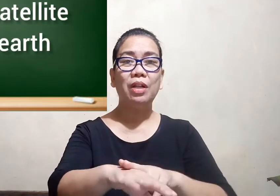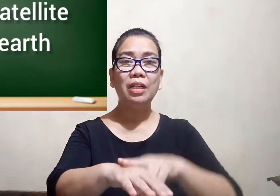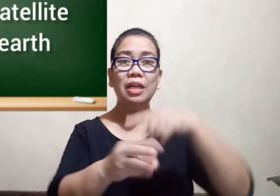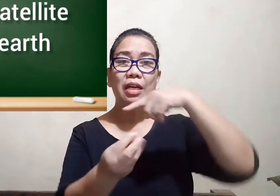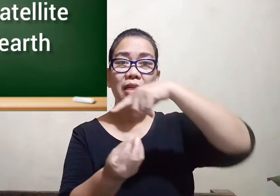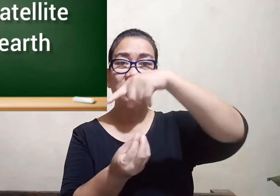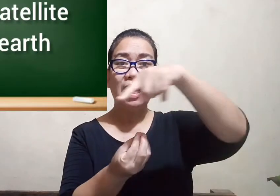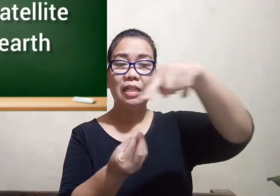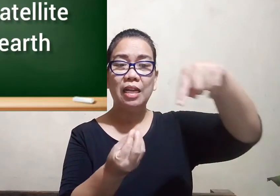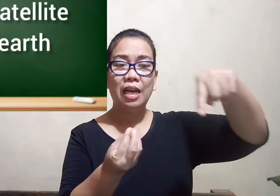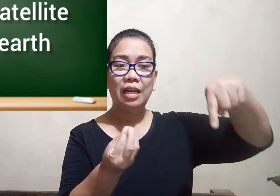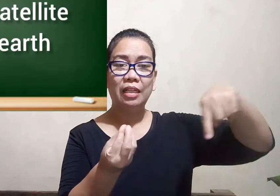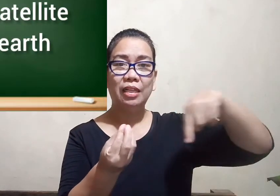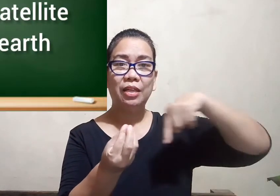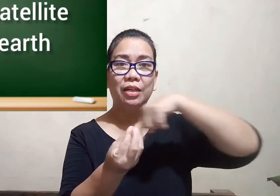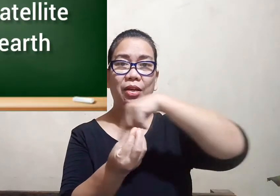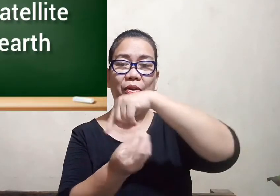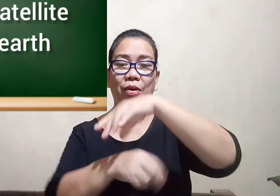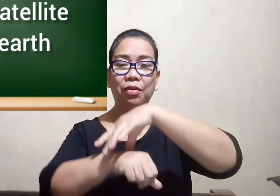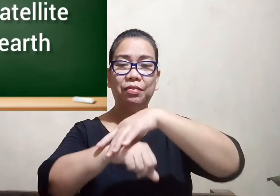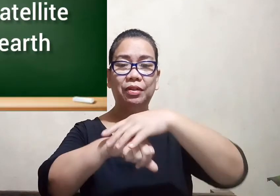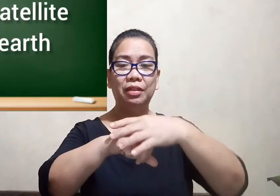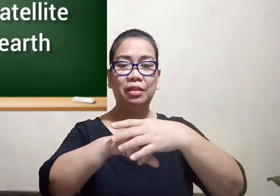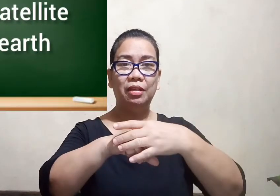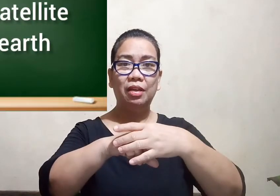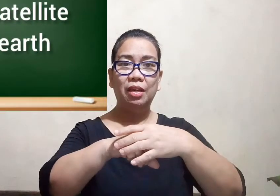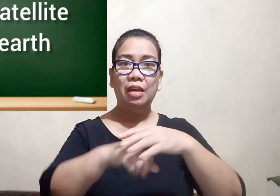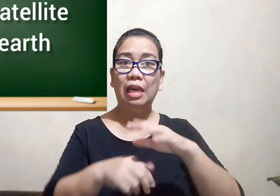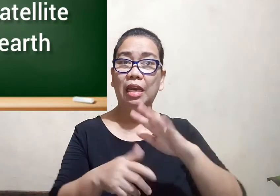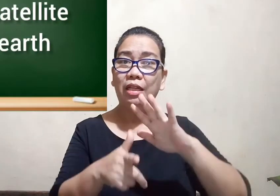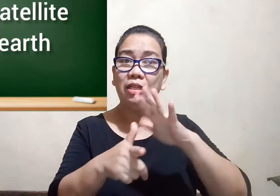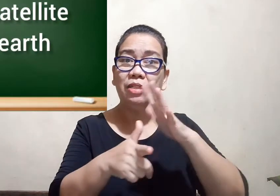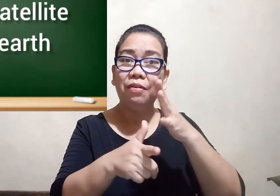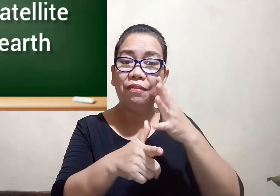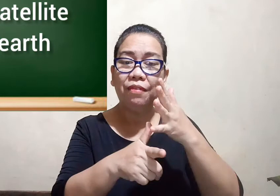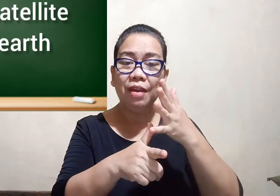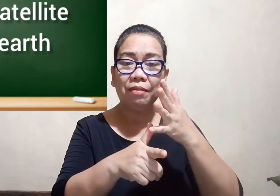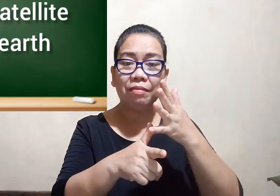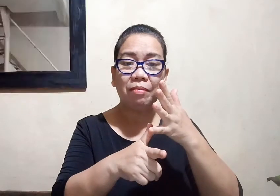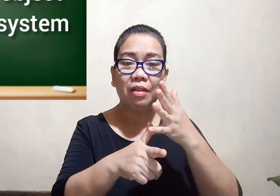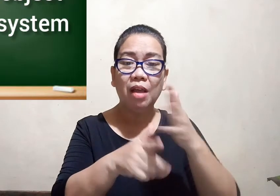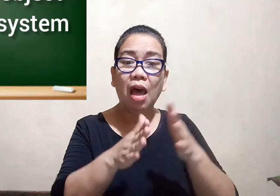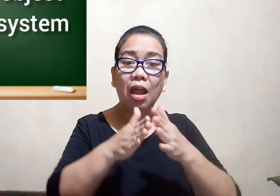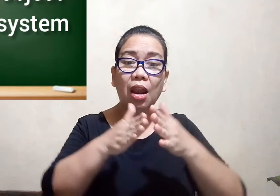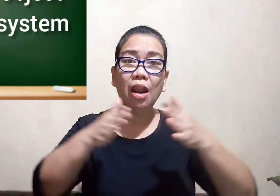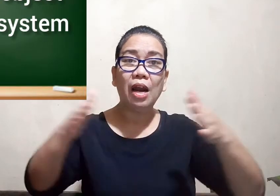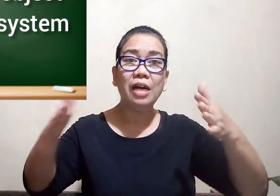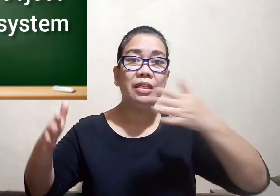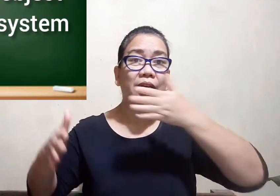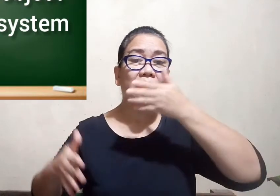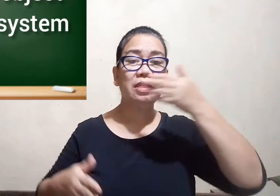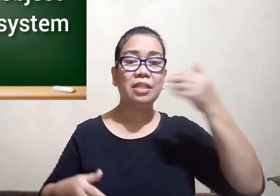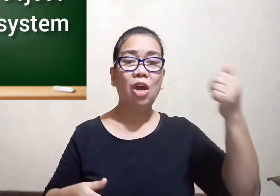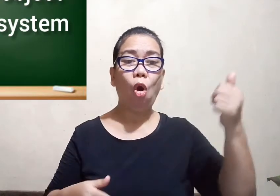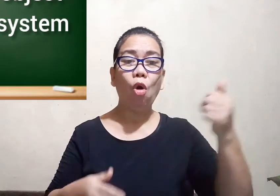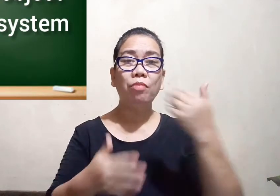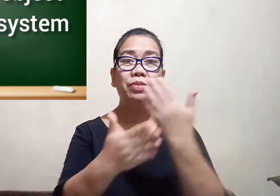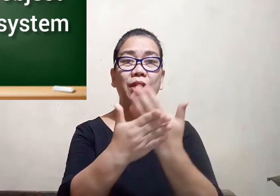satellite of earth it is the fifth largest object